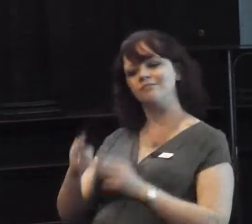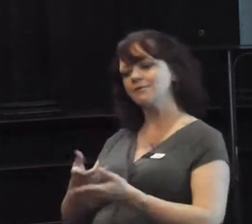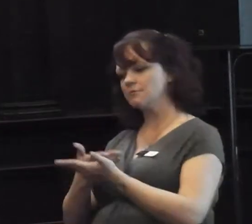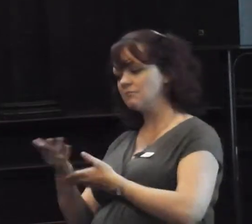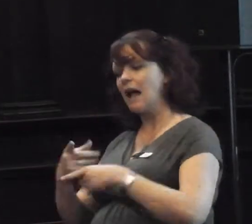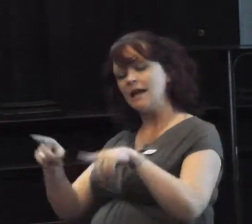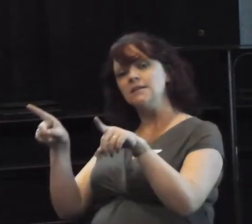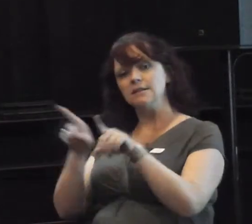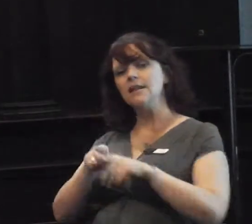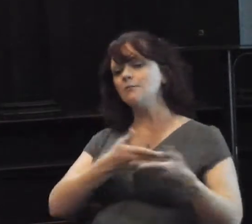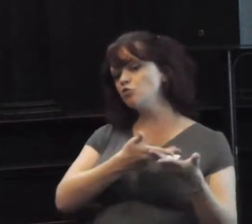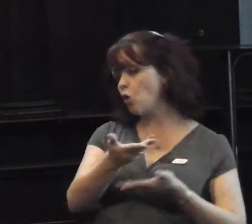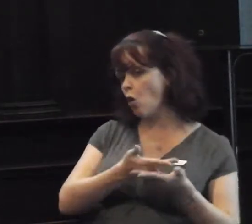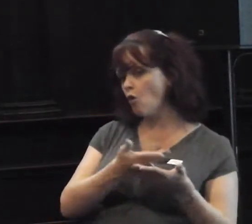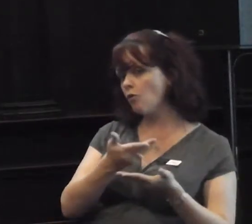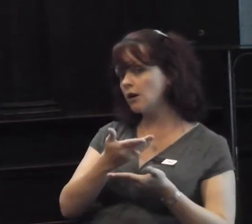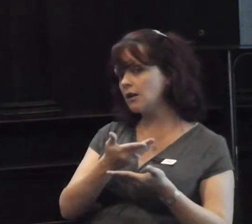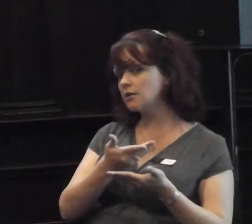incident.